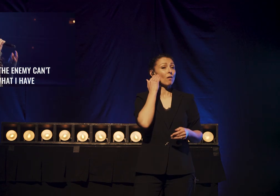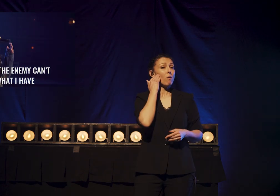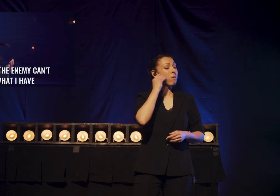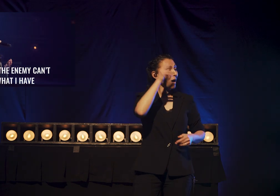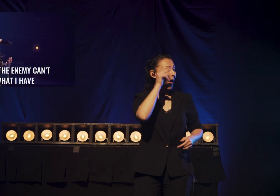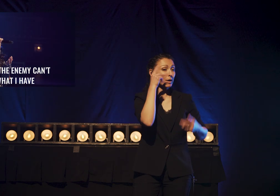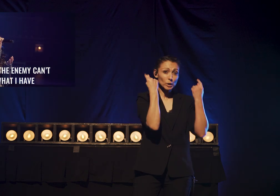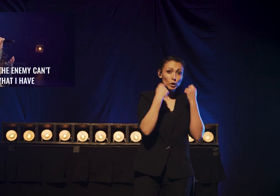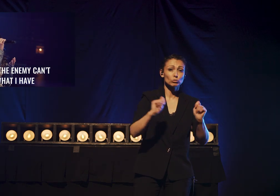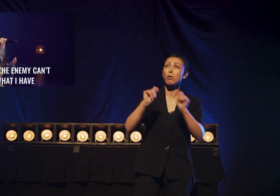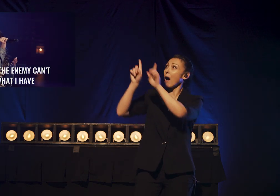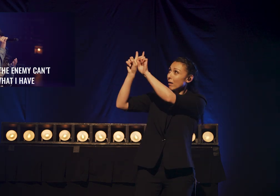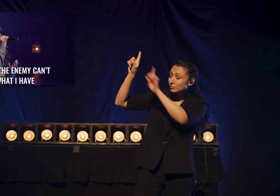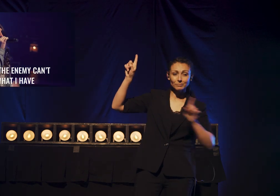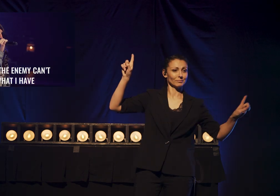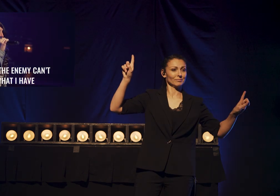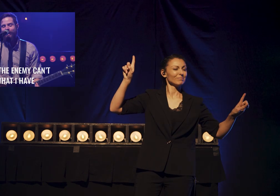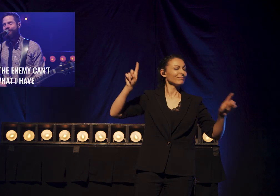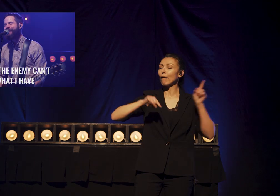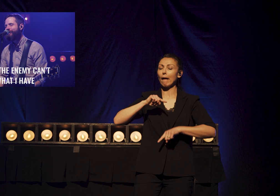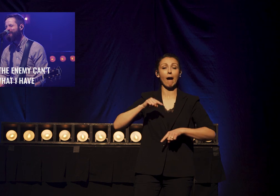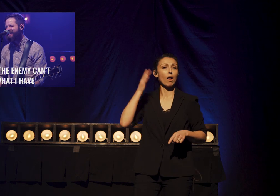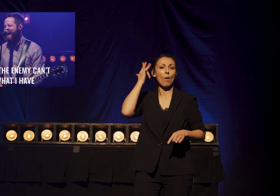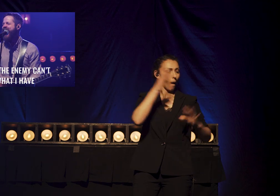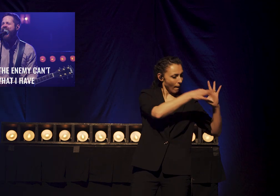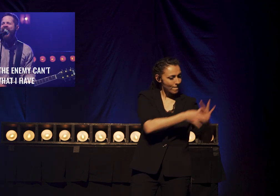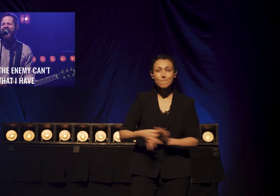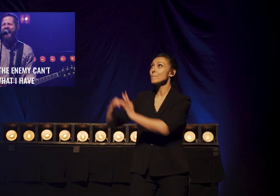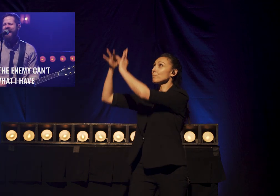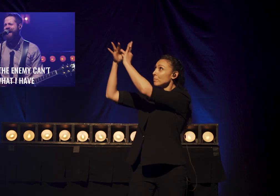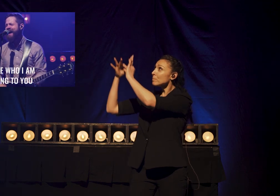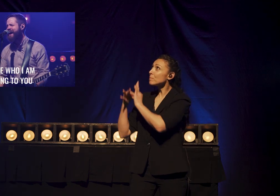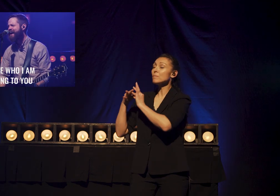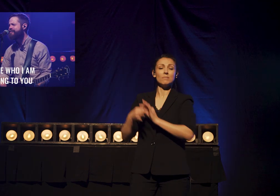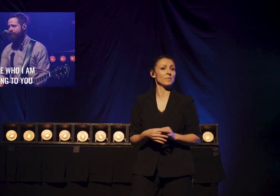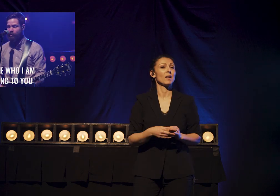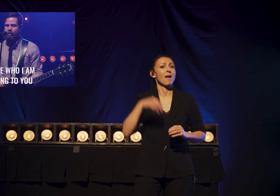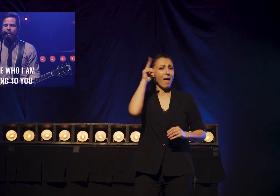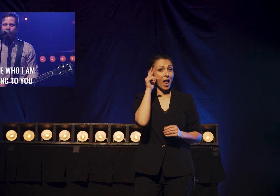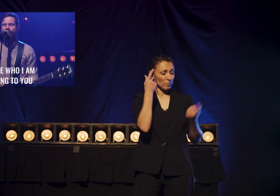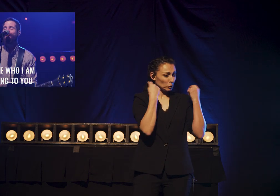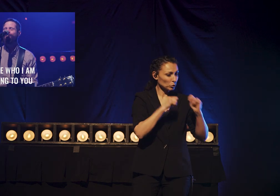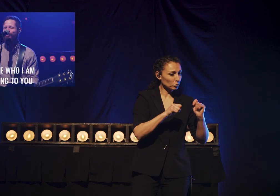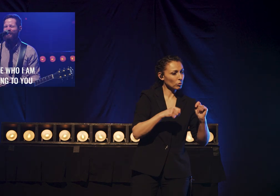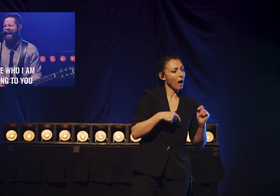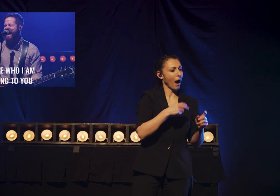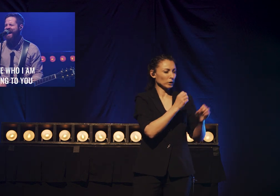can take what I have Change who I